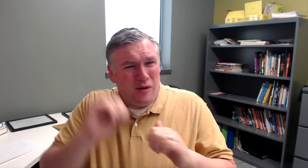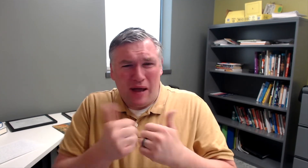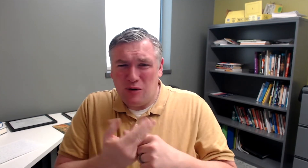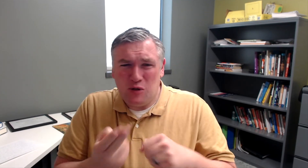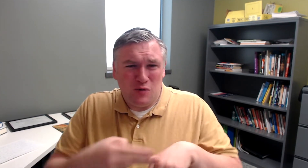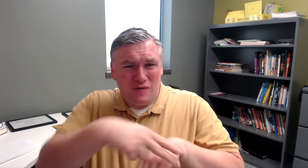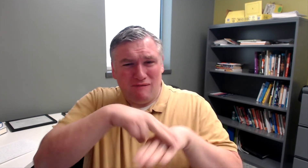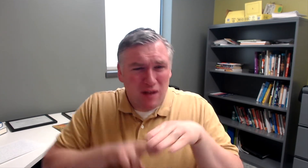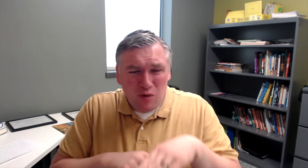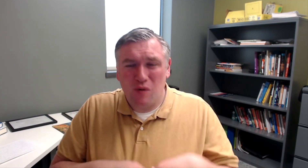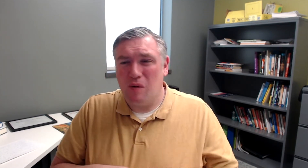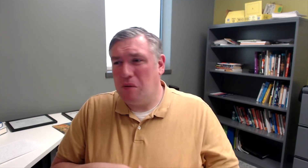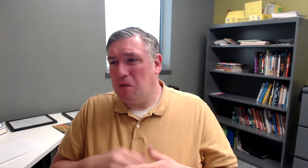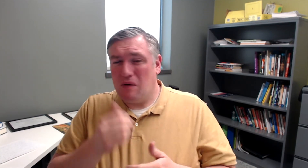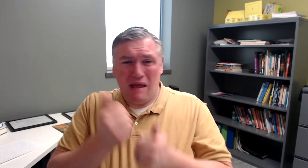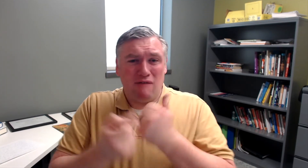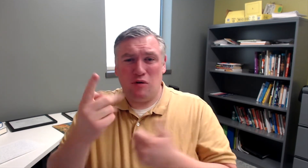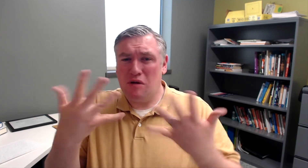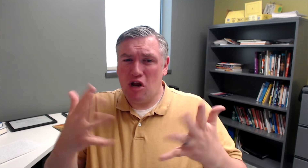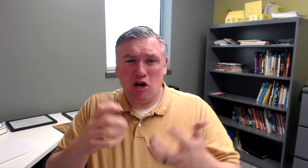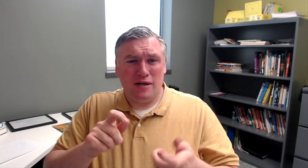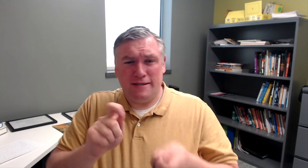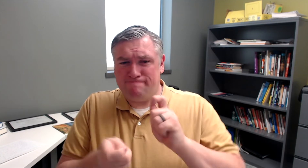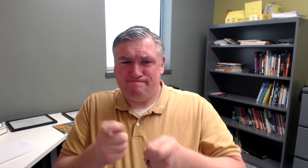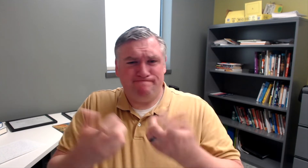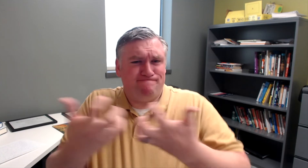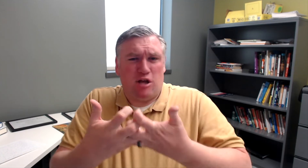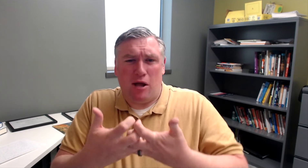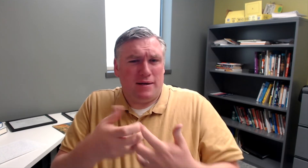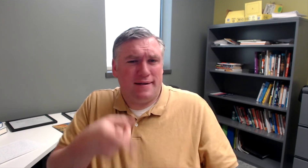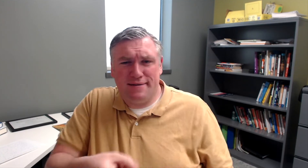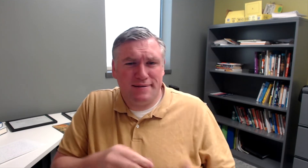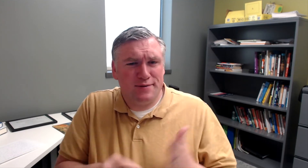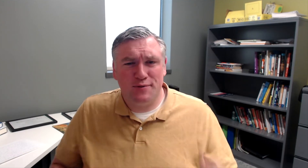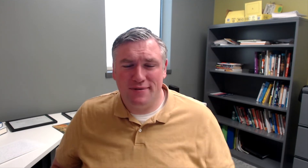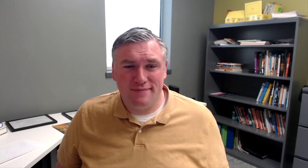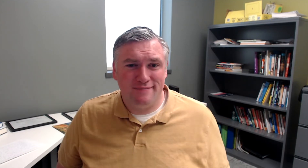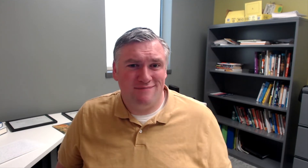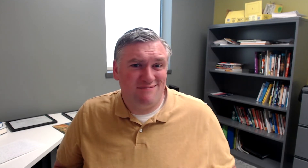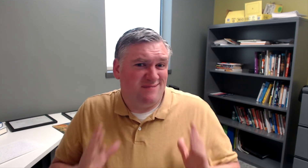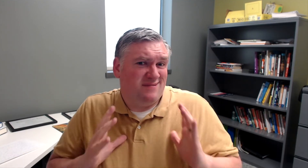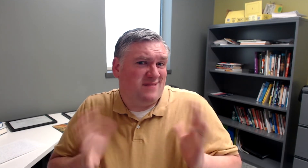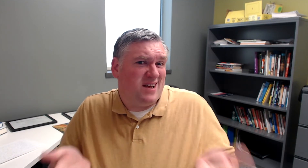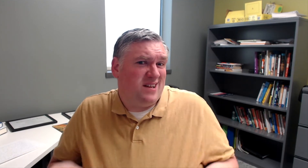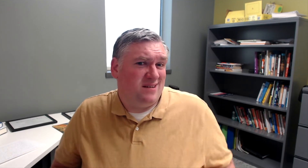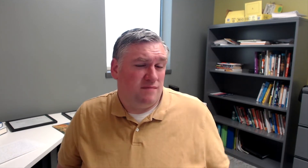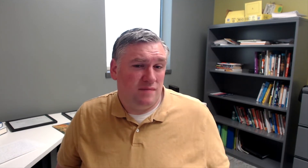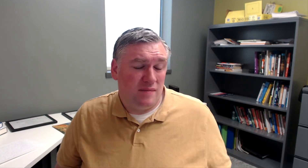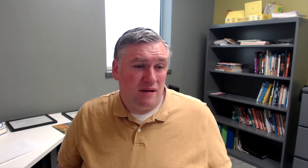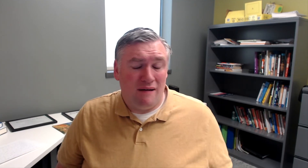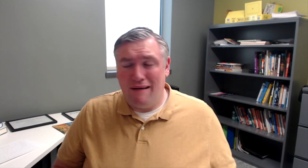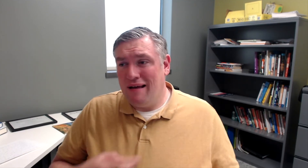this point. They already know how to use Velcro. Everyone's already accommodated the student, so they're fine.